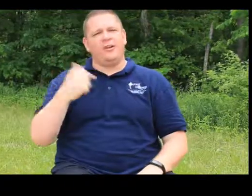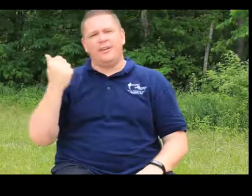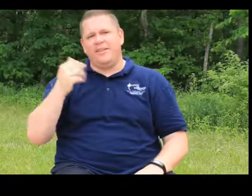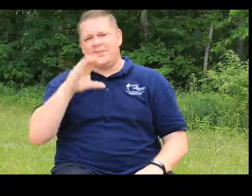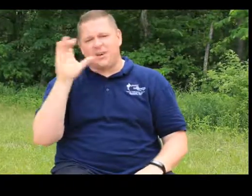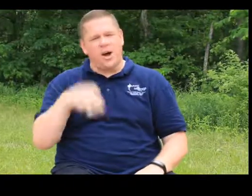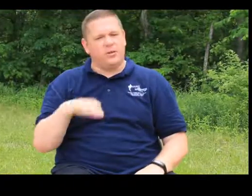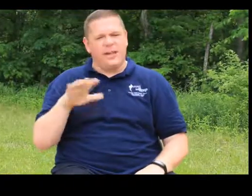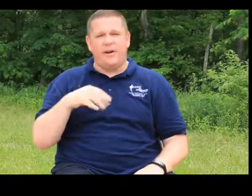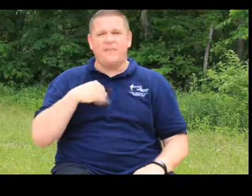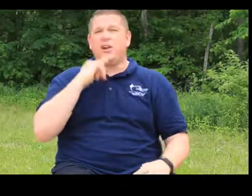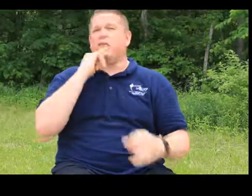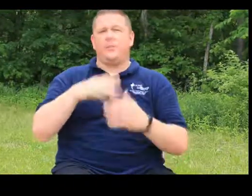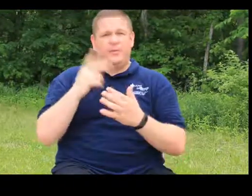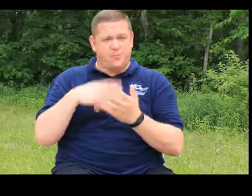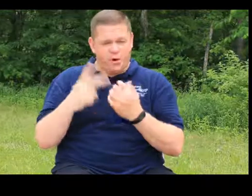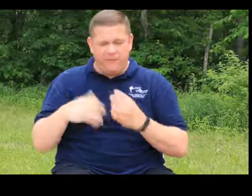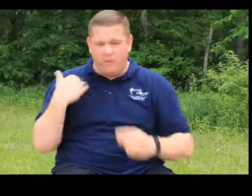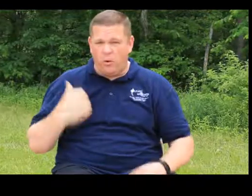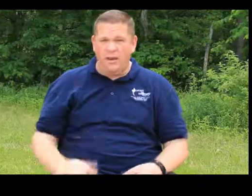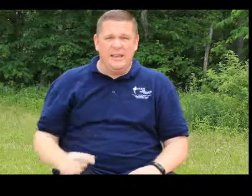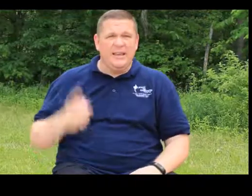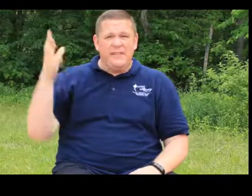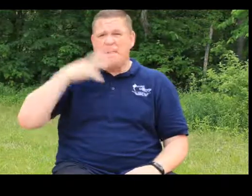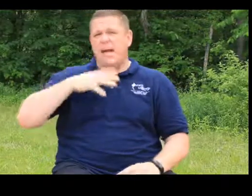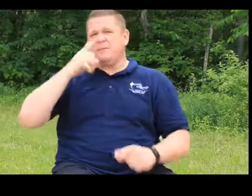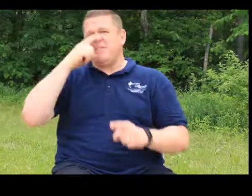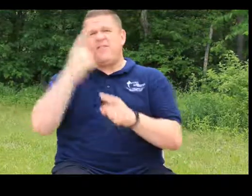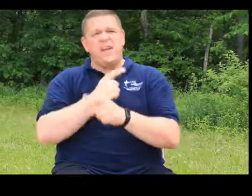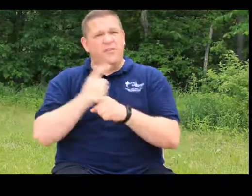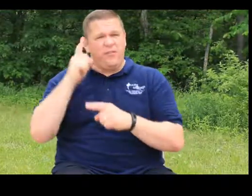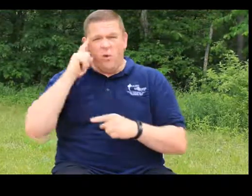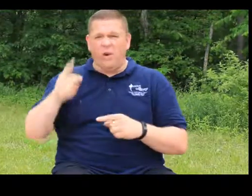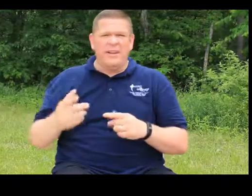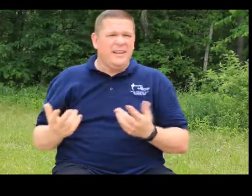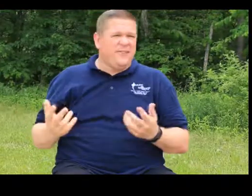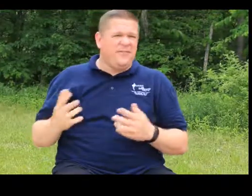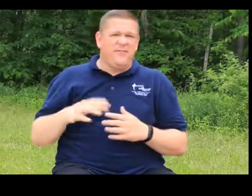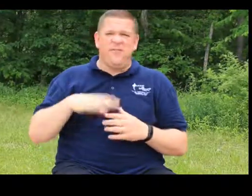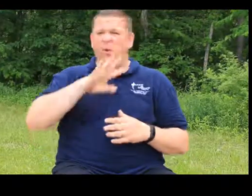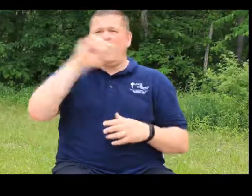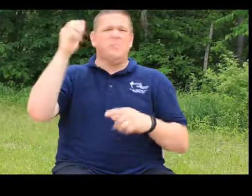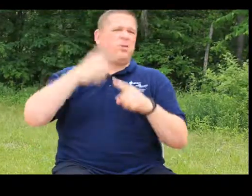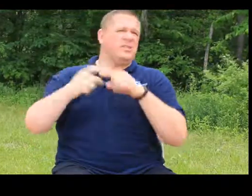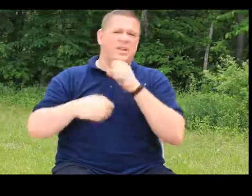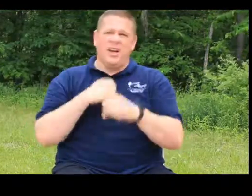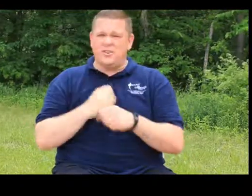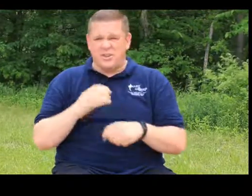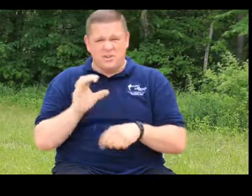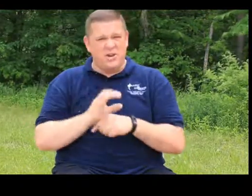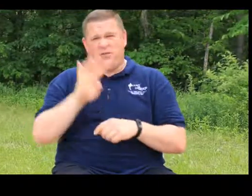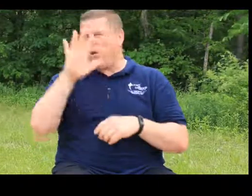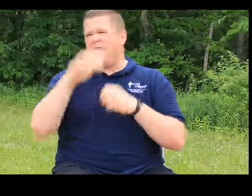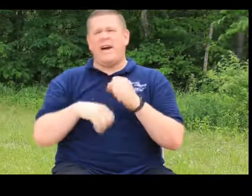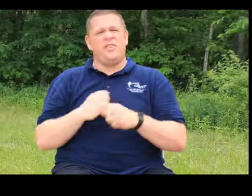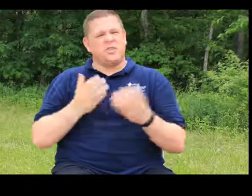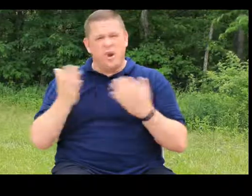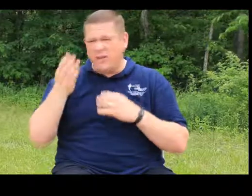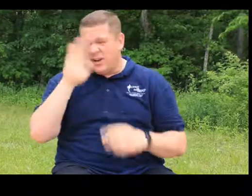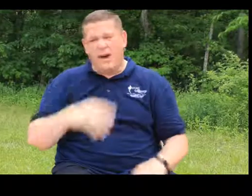in the Chicagoland area. I've interviewed him on this program before. That man's been faithful for 40 plus years at his church. 45 years serving God.